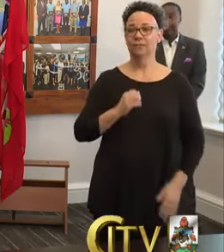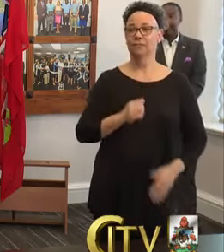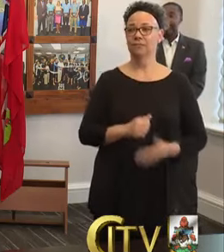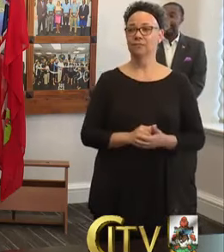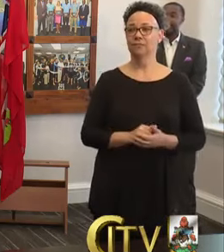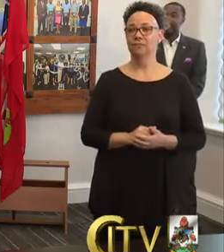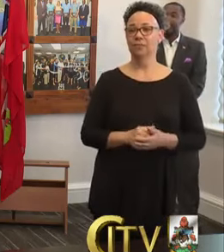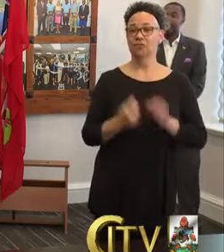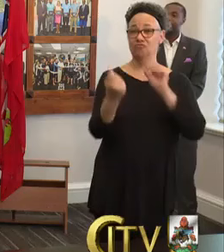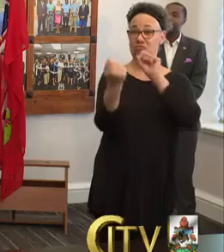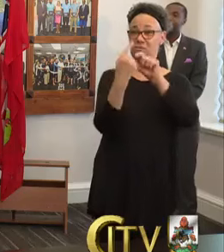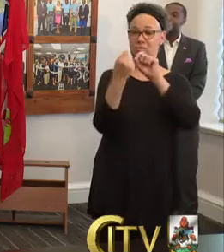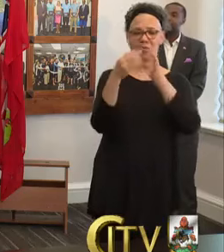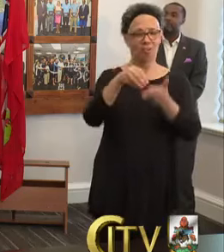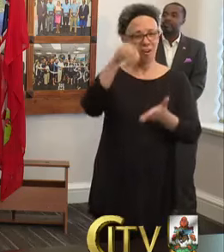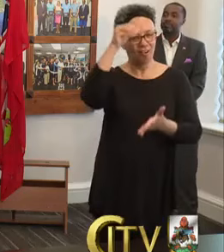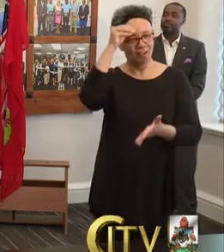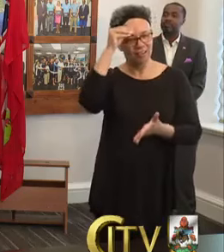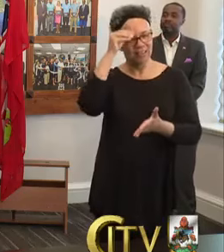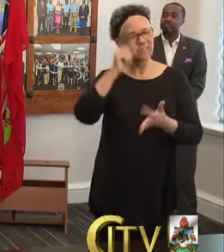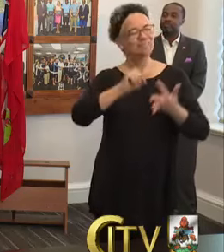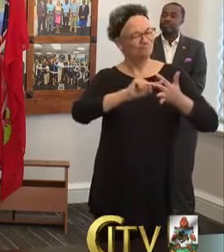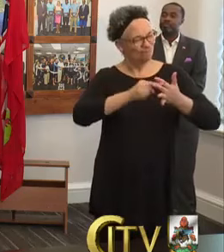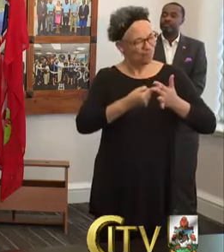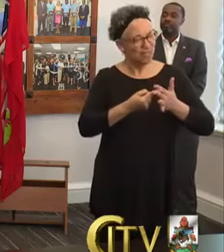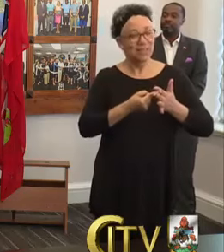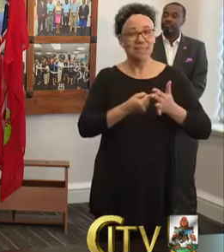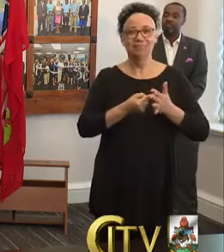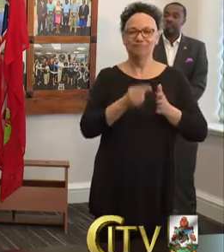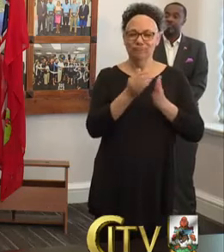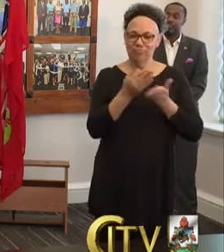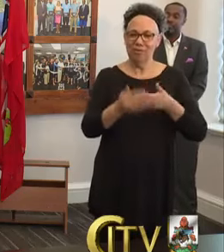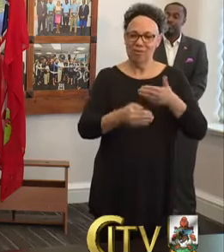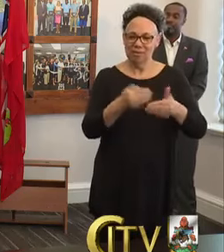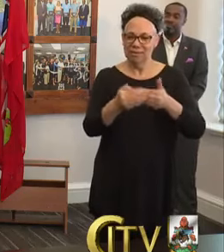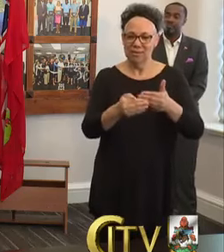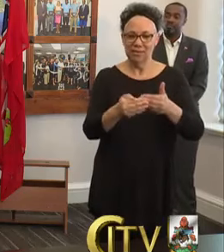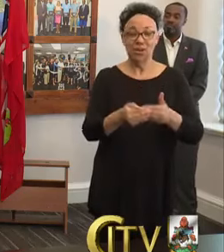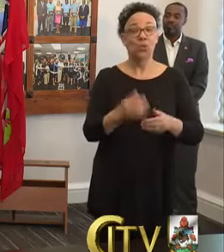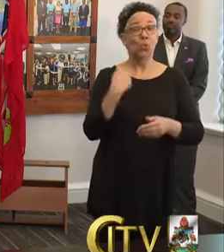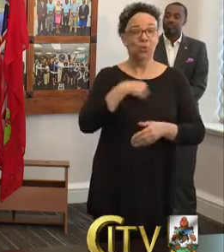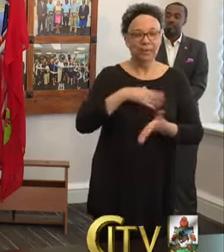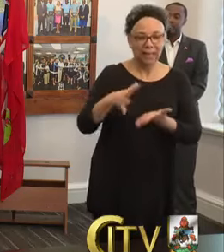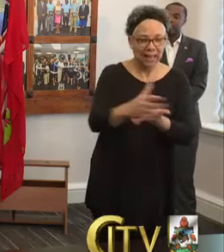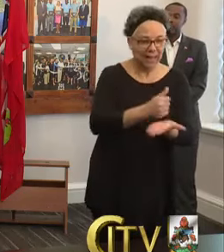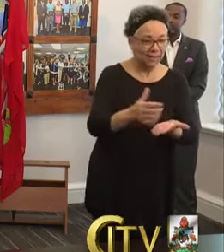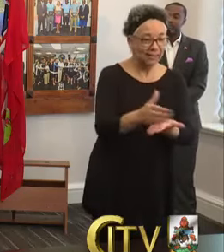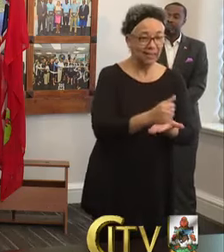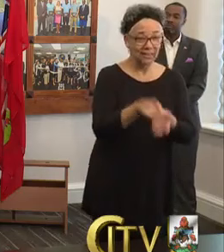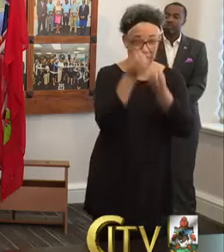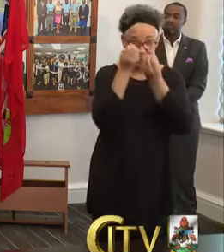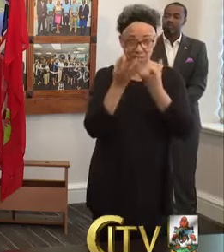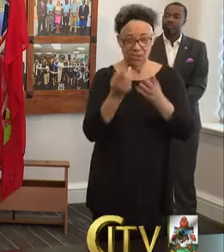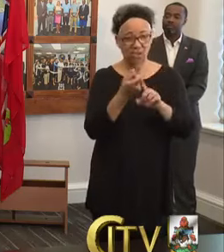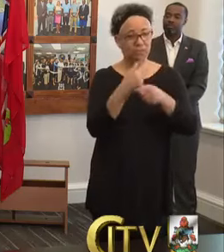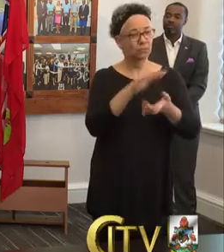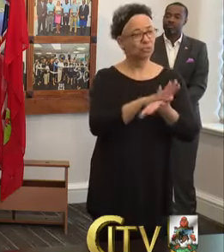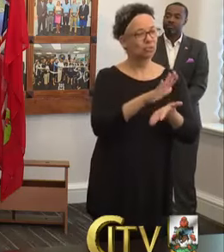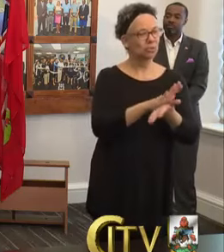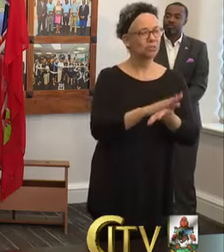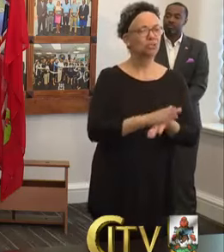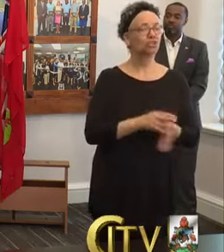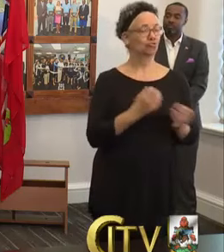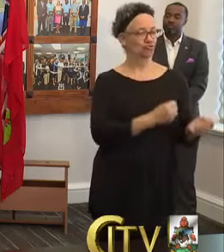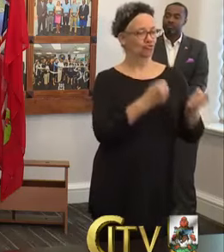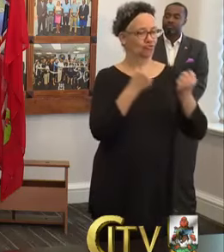Remote learning strategy is in its infancy stage and we will be collecting quantitative and qualitative data from schools about the strengths and areas of